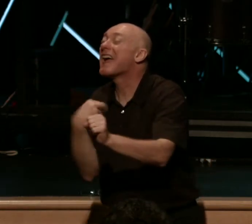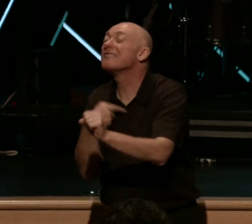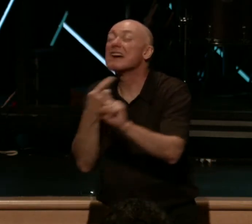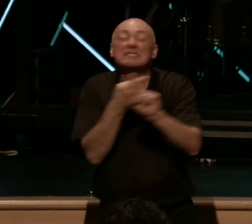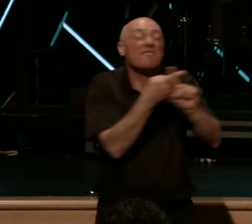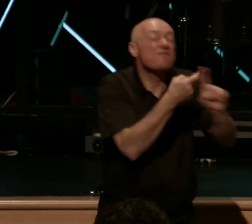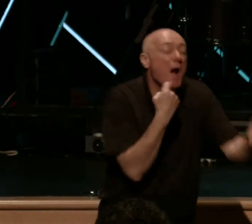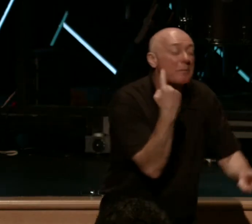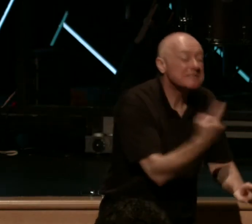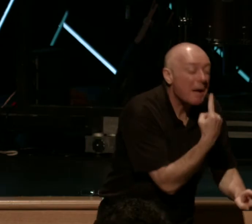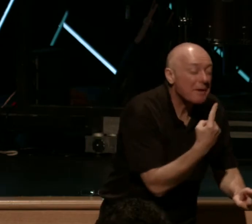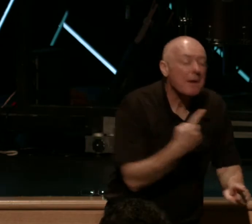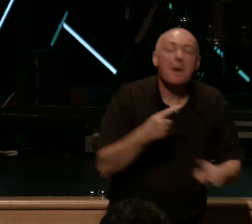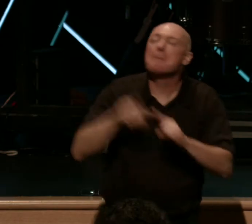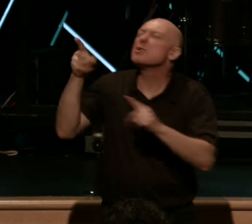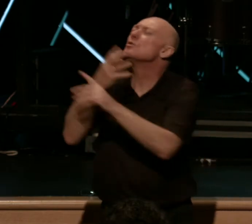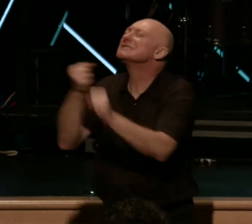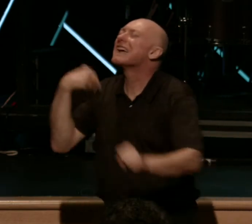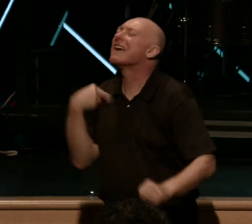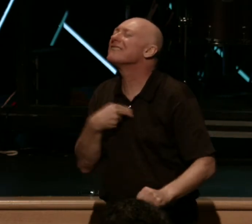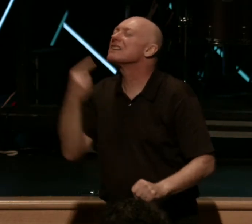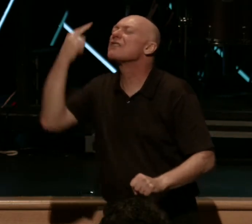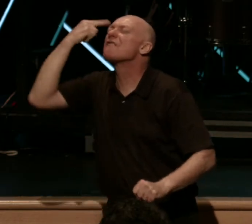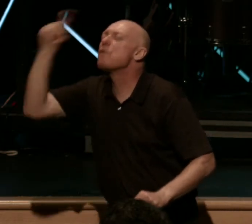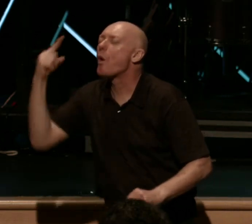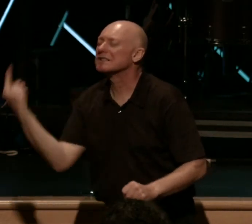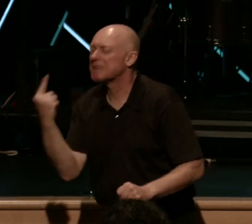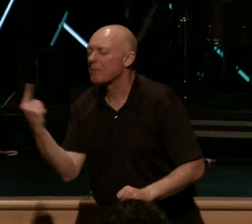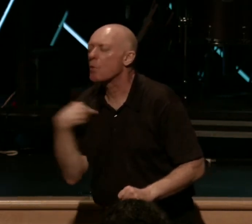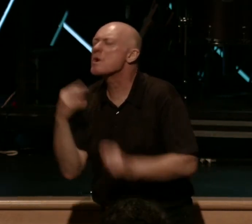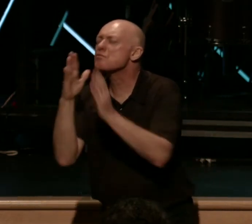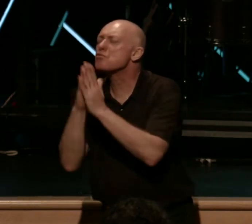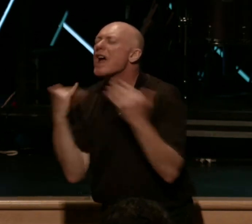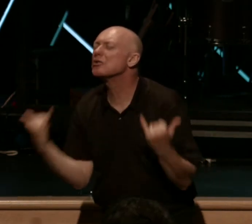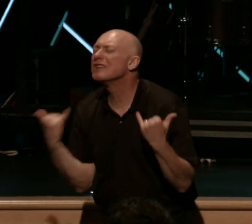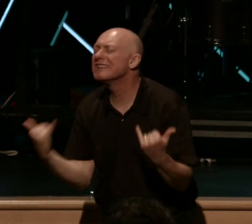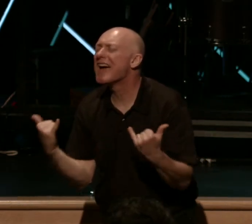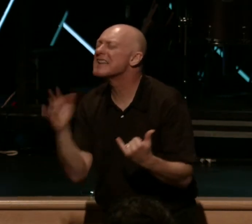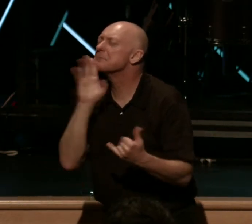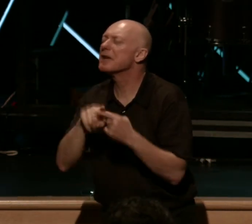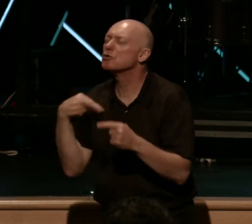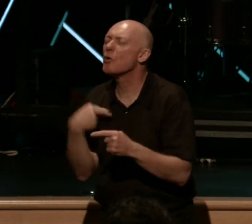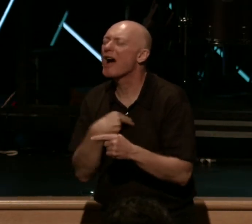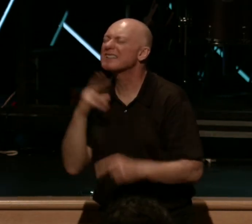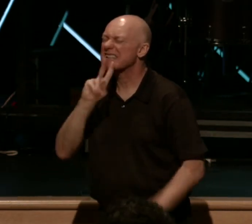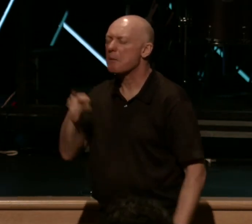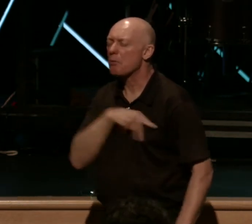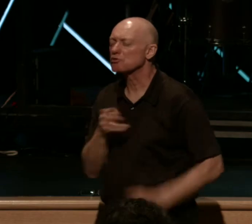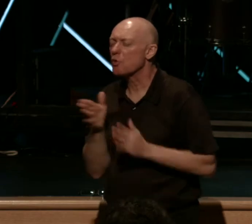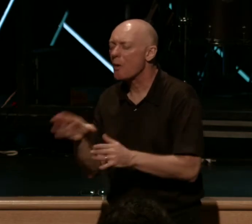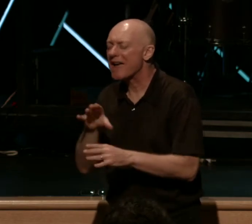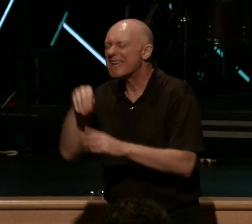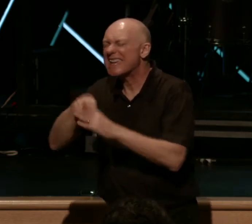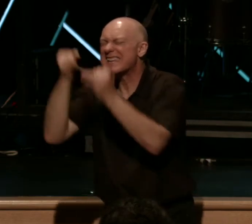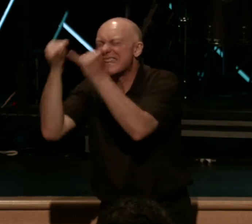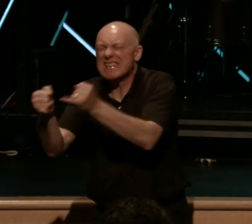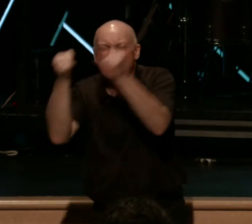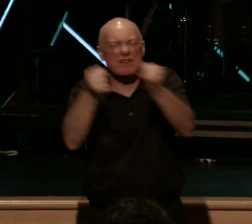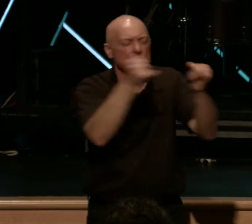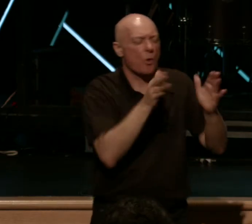you actually saved us for something. And so we pray today that you'd speak to us personally and individually about the Great Commission. God, we